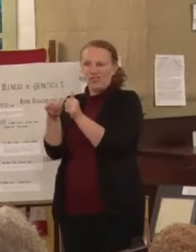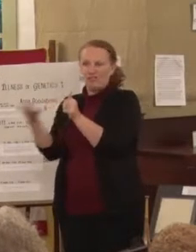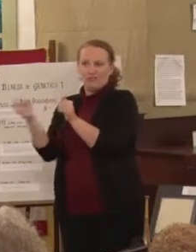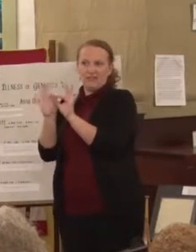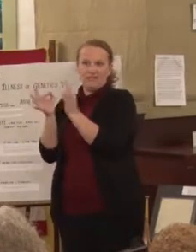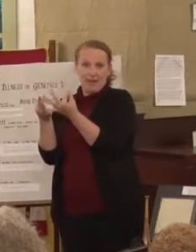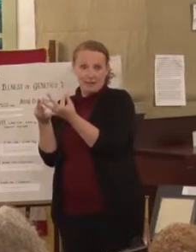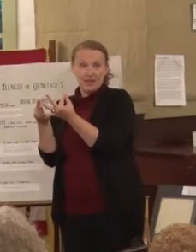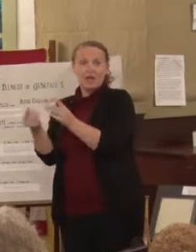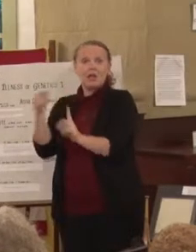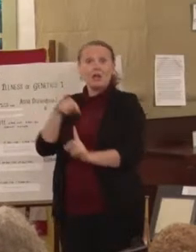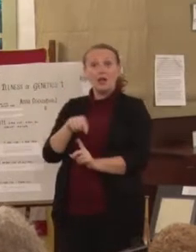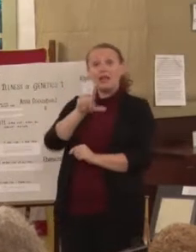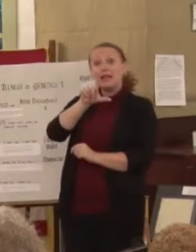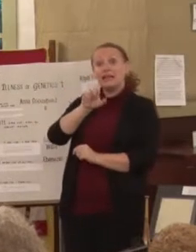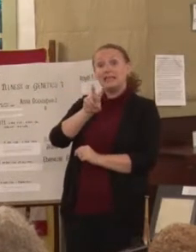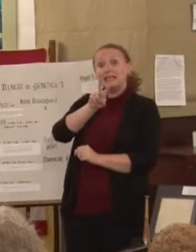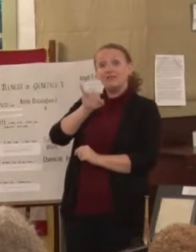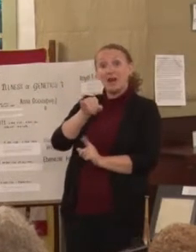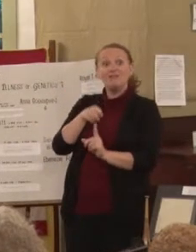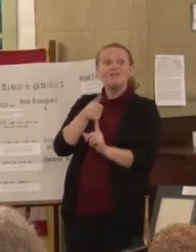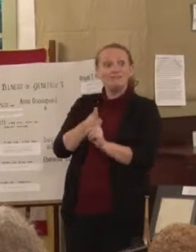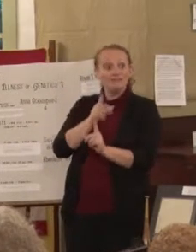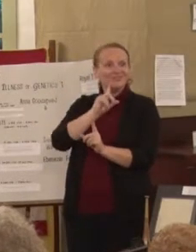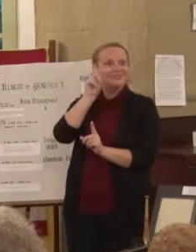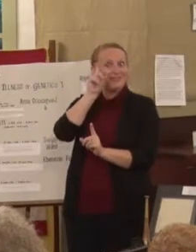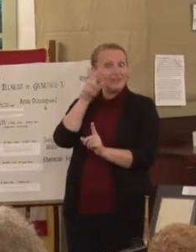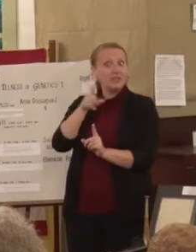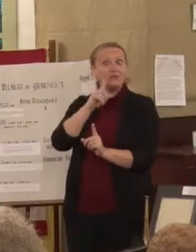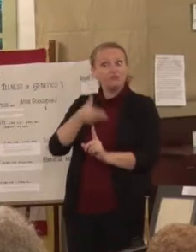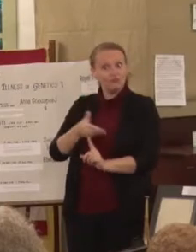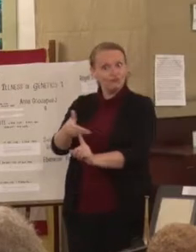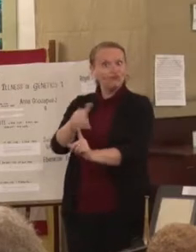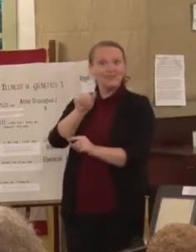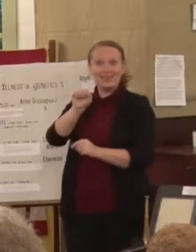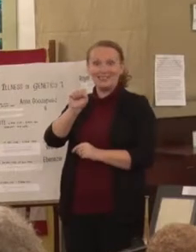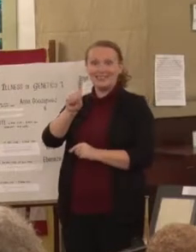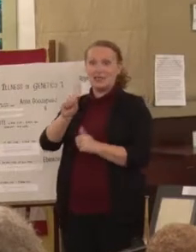fortunate enough to get into the American School for the Deaf when it was first opening.